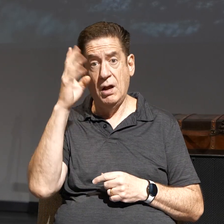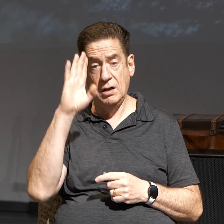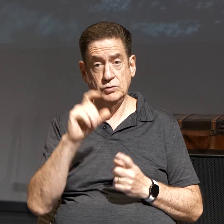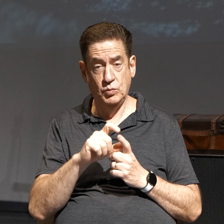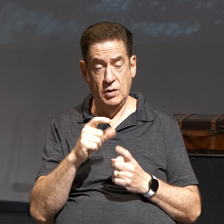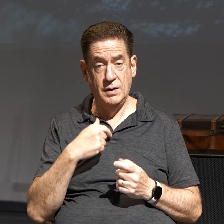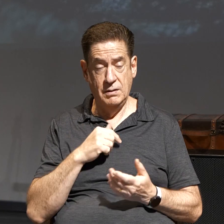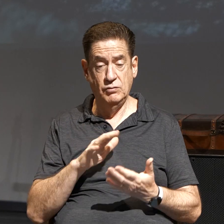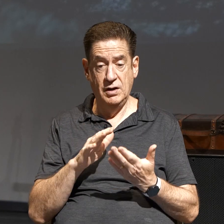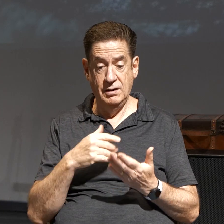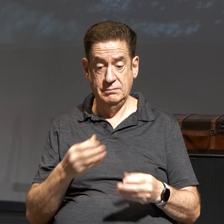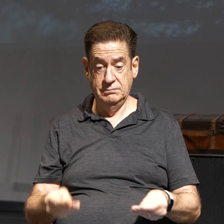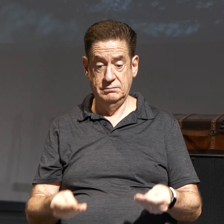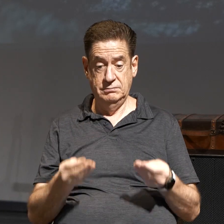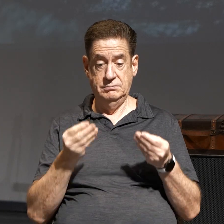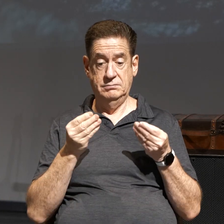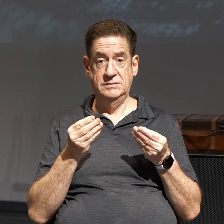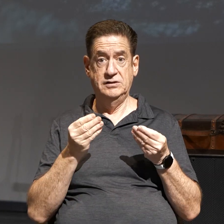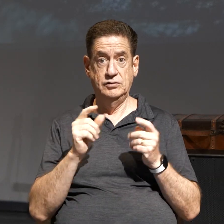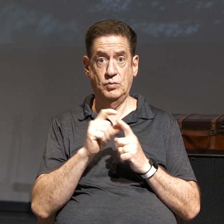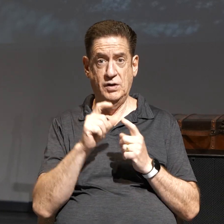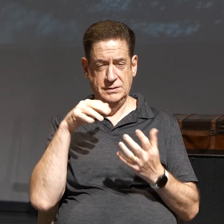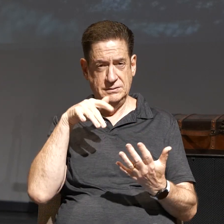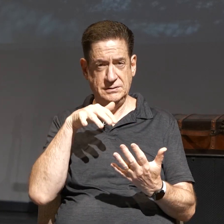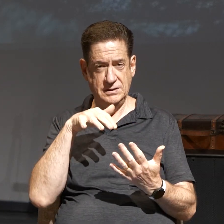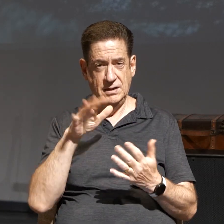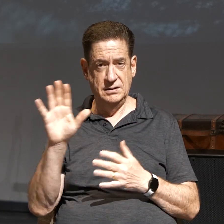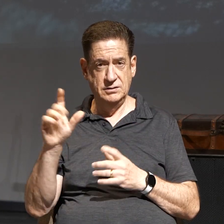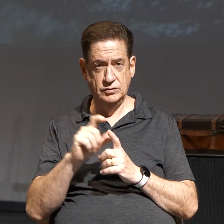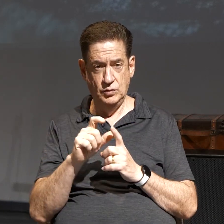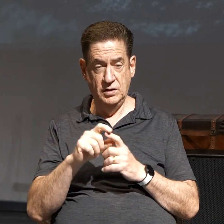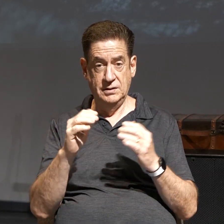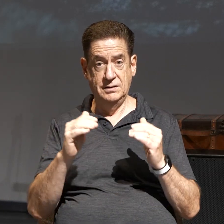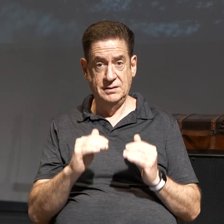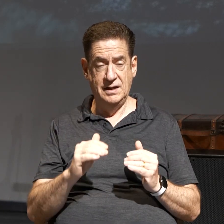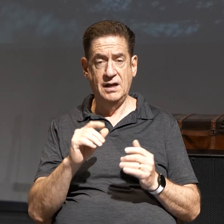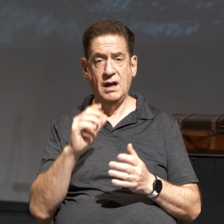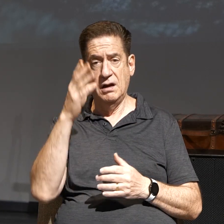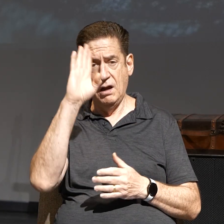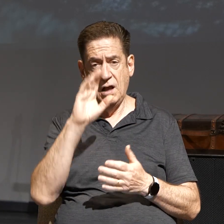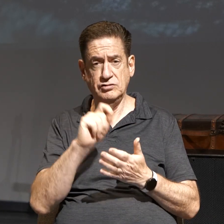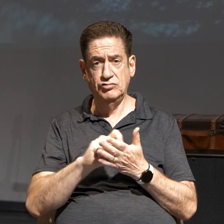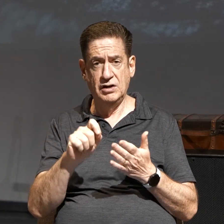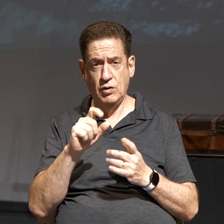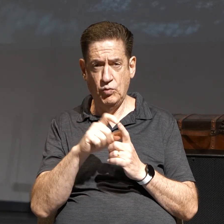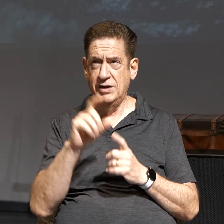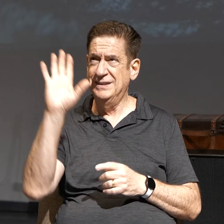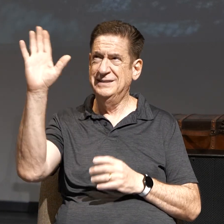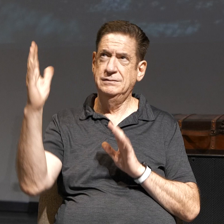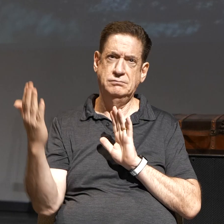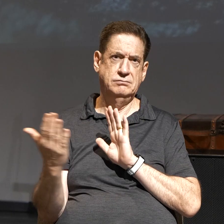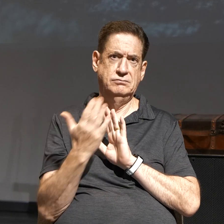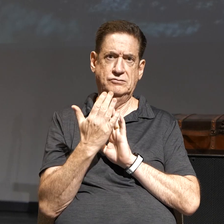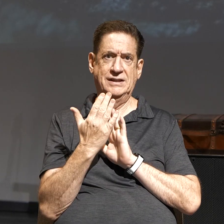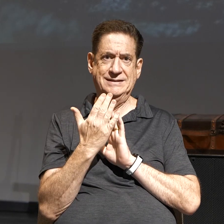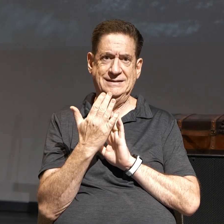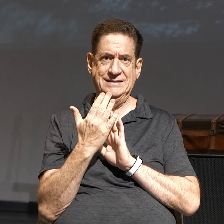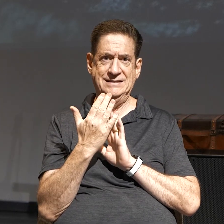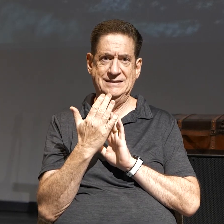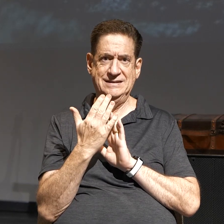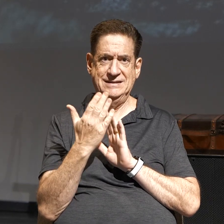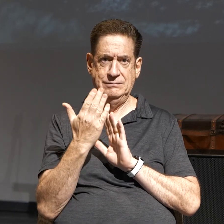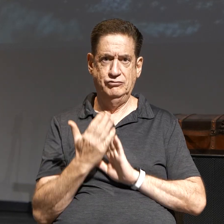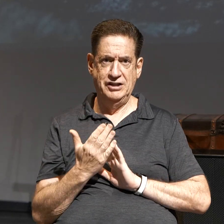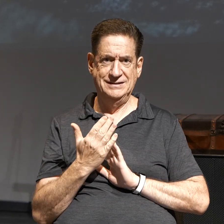time I pick up His Word and I study His Word, it's His next statement on the notes. God's written Word is the very presence of God, Hebrews 4, 12. It is alive and powerful.